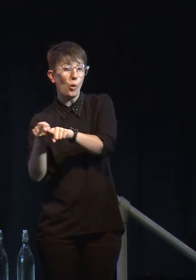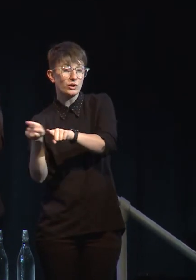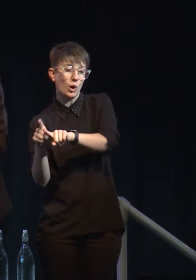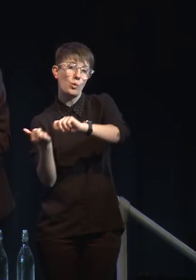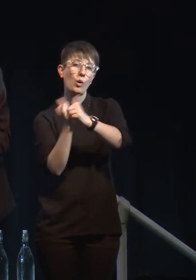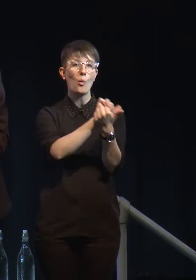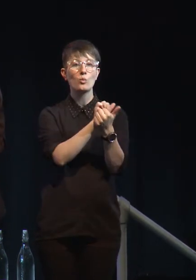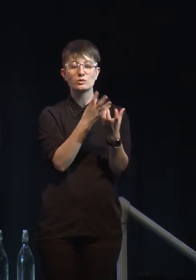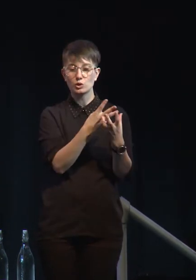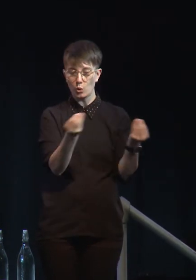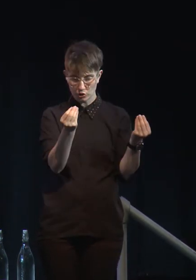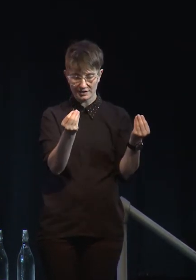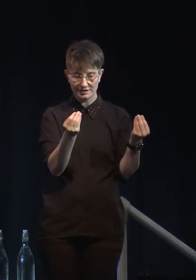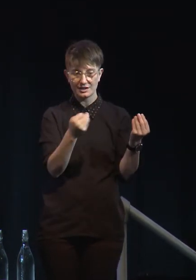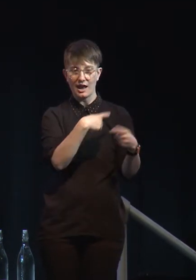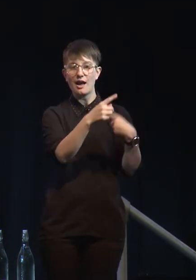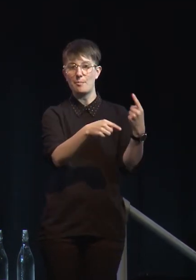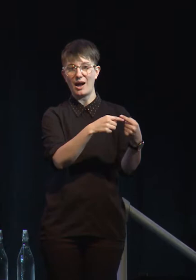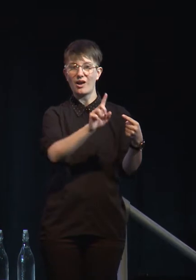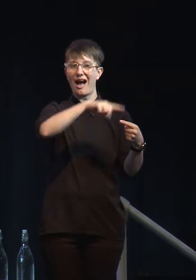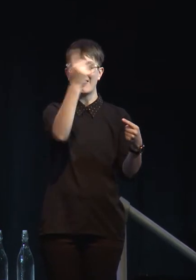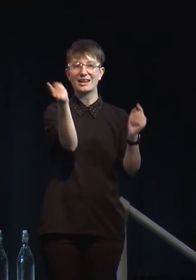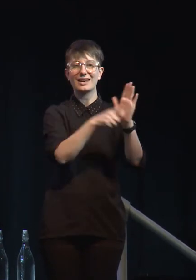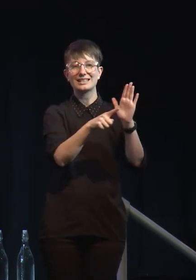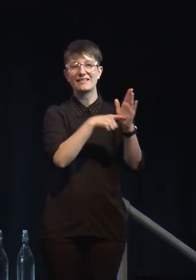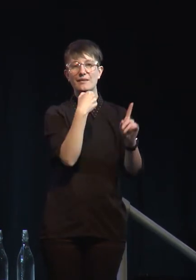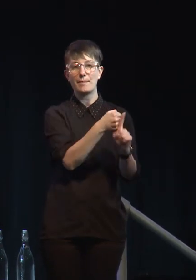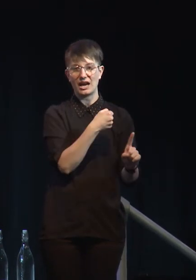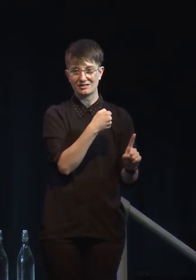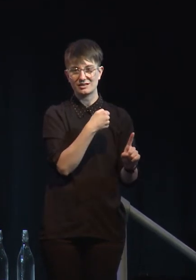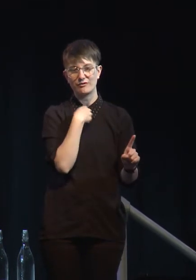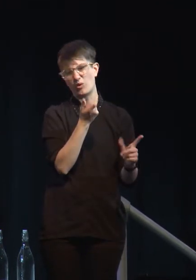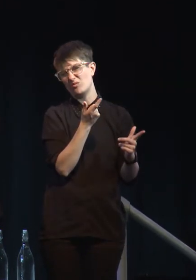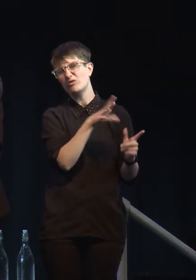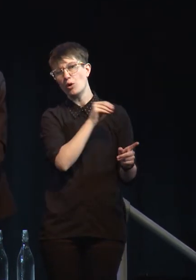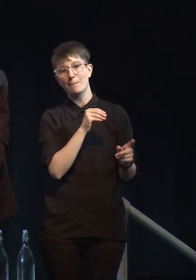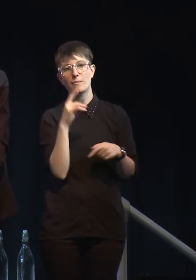when it comes to these other negative impacts of animal ag.